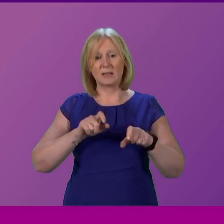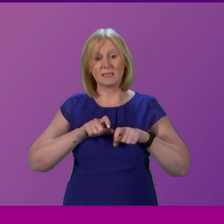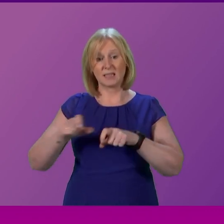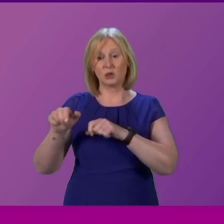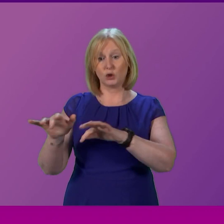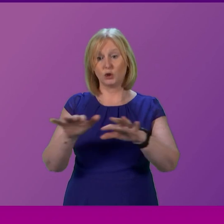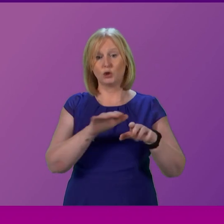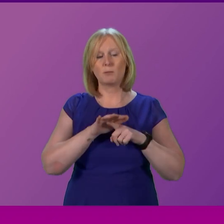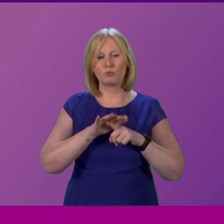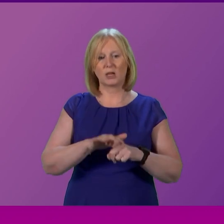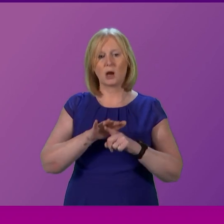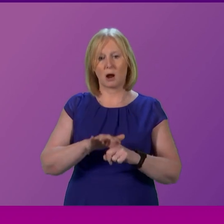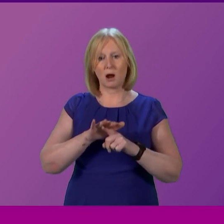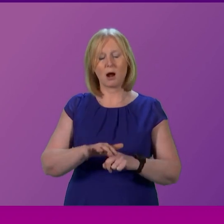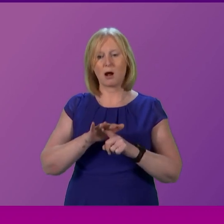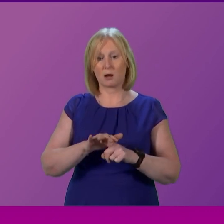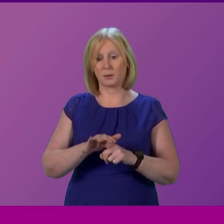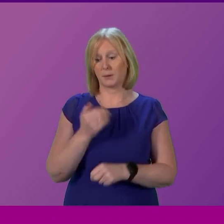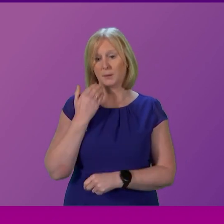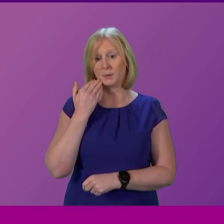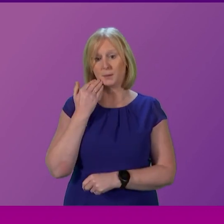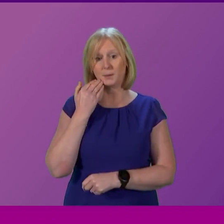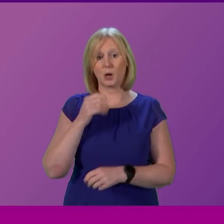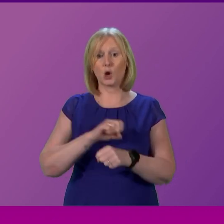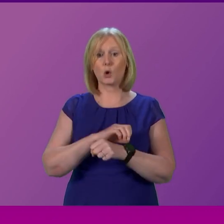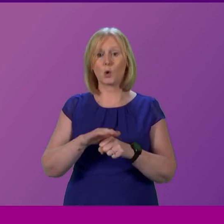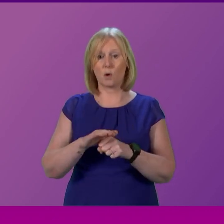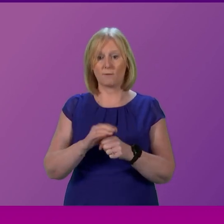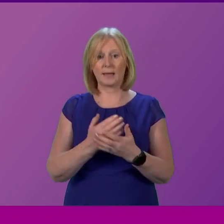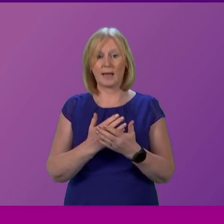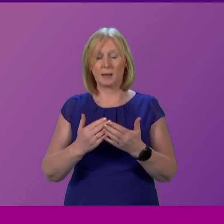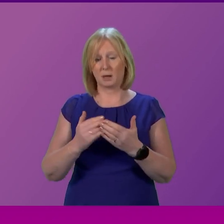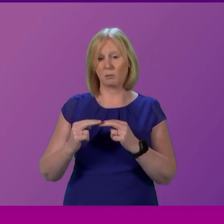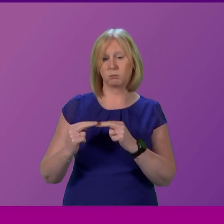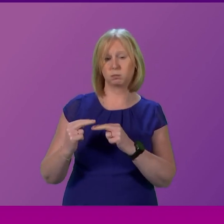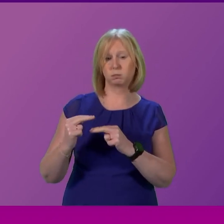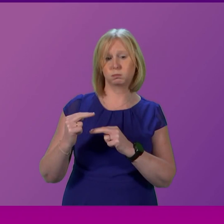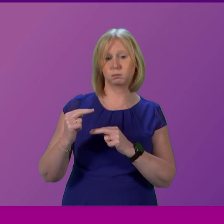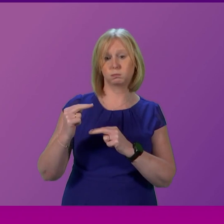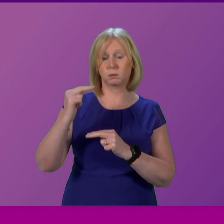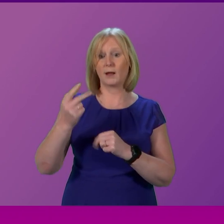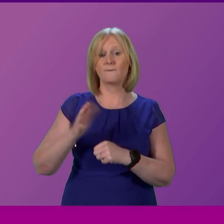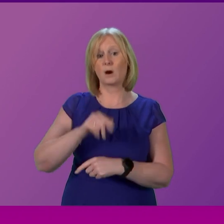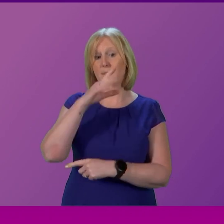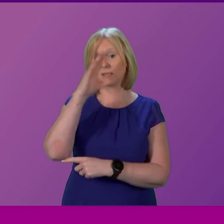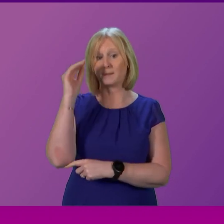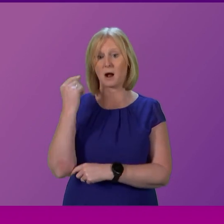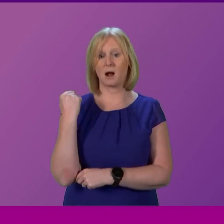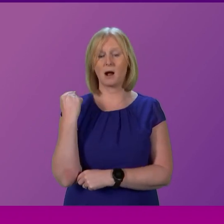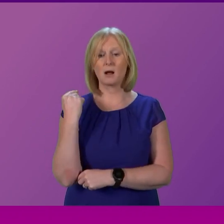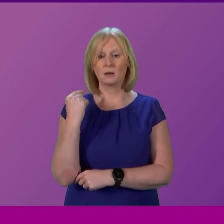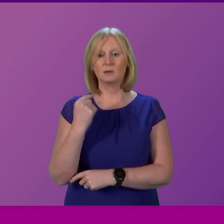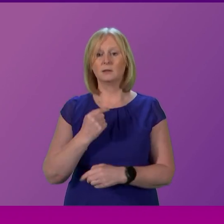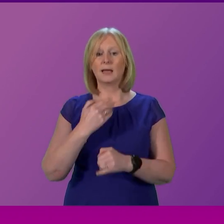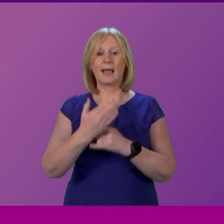system, with most recent statistics showing COVID cases are now at their highest levels since the summer. In the week